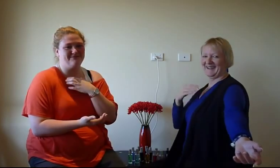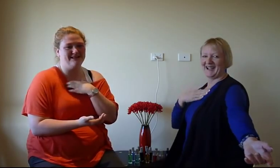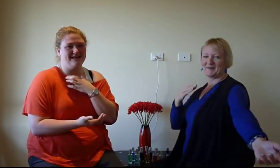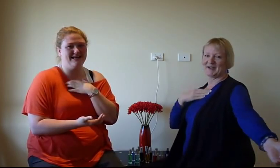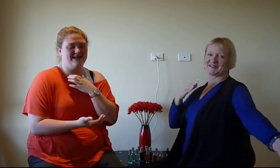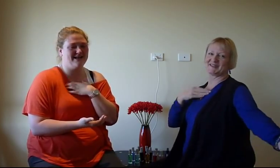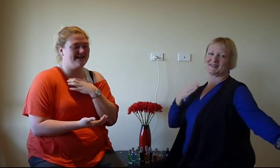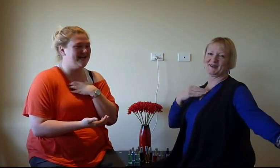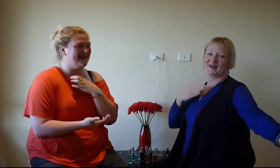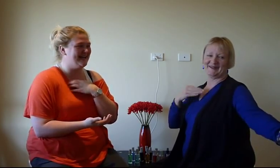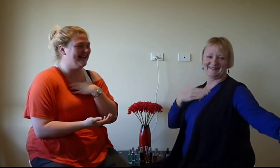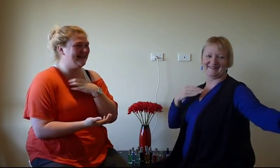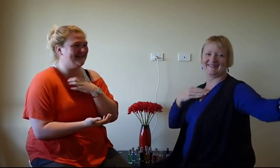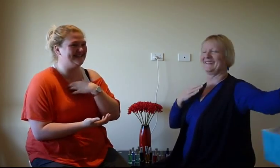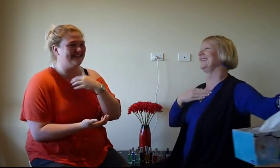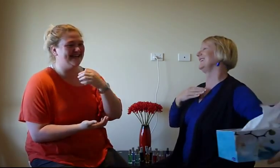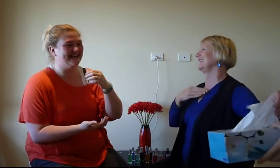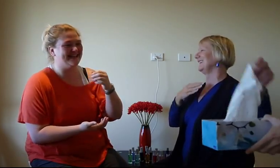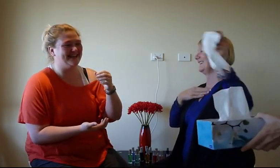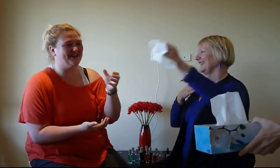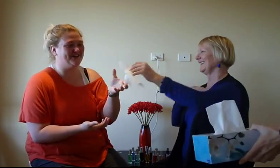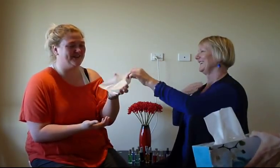And my sister know. Thank you.